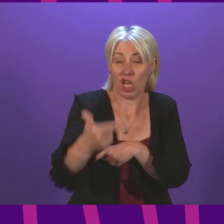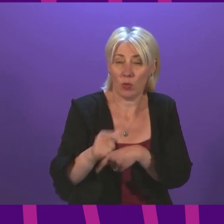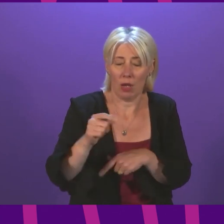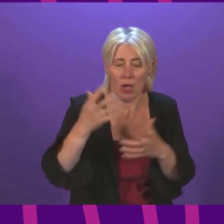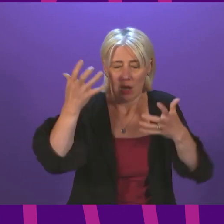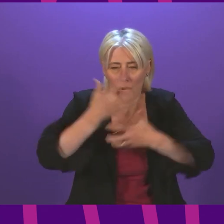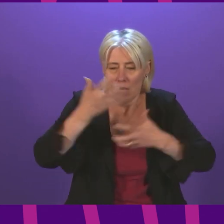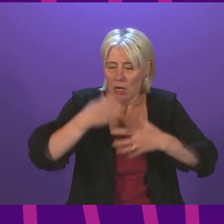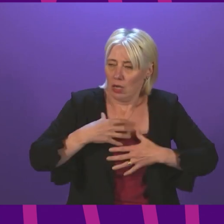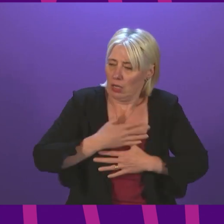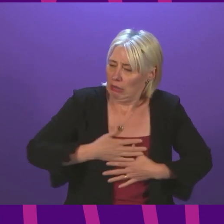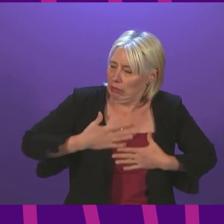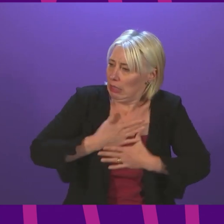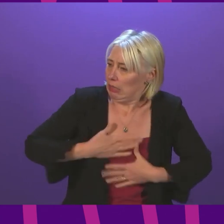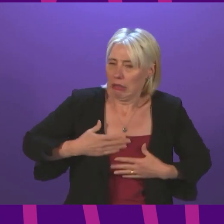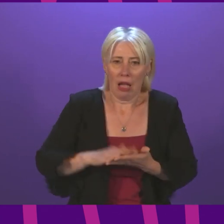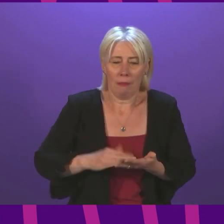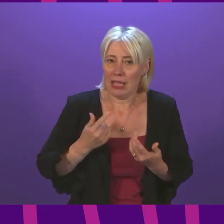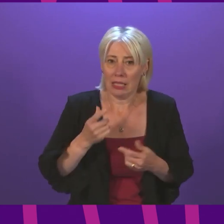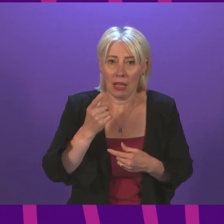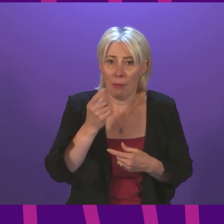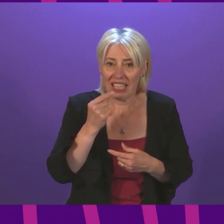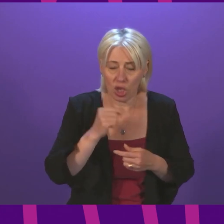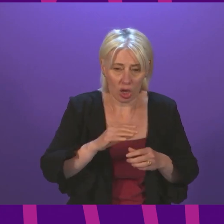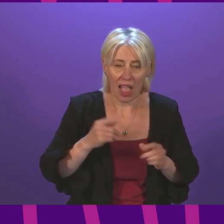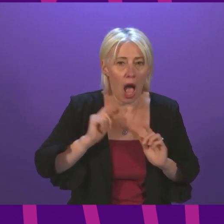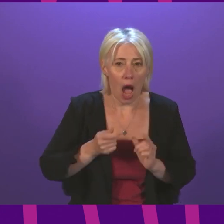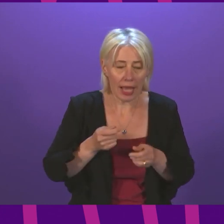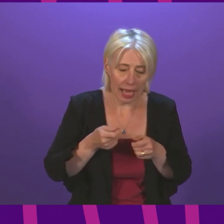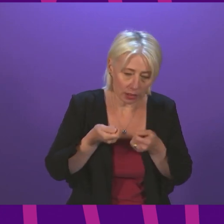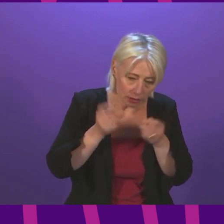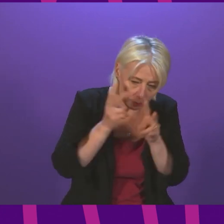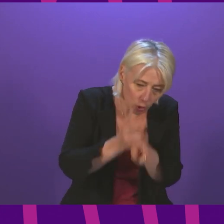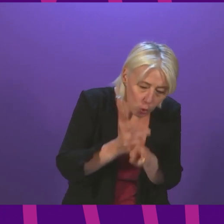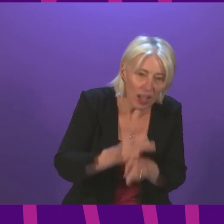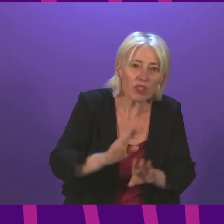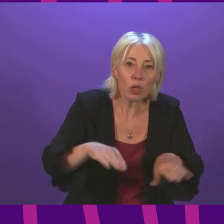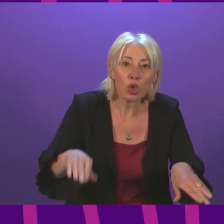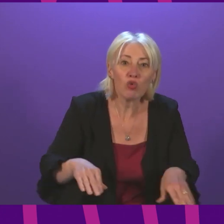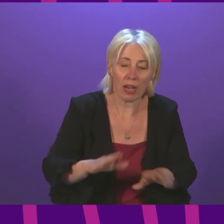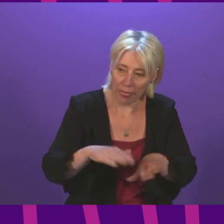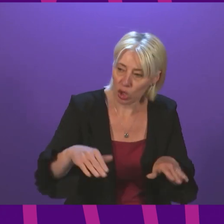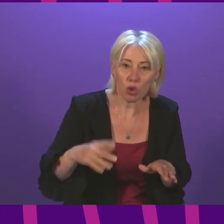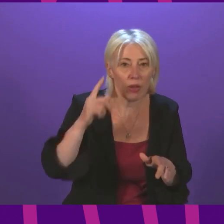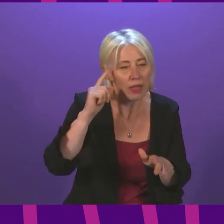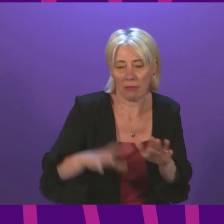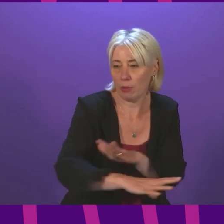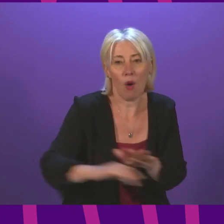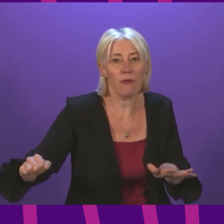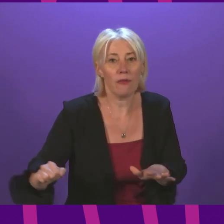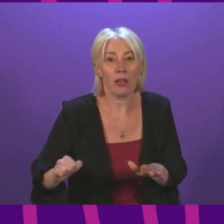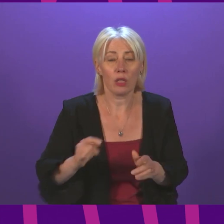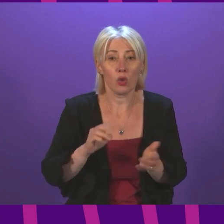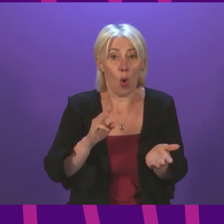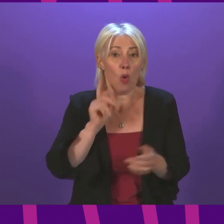sick with fear of having their children taken off them. This is a very real worry that many charities hear from women who fear that their